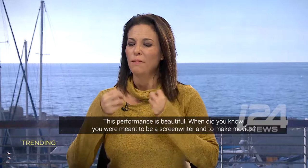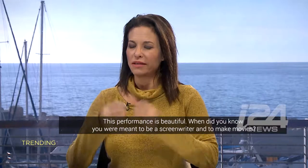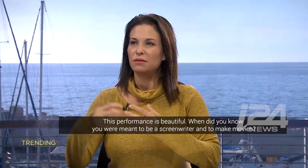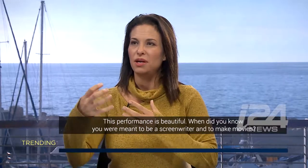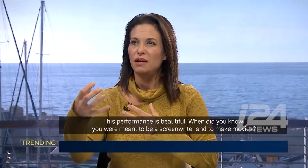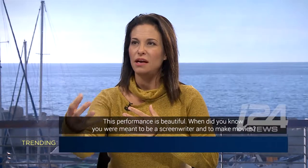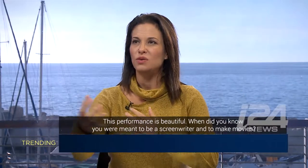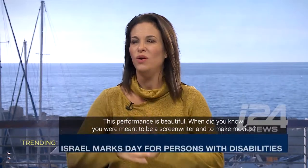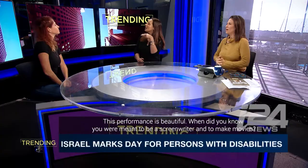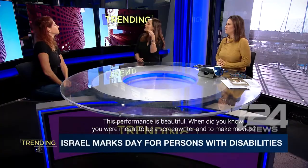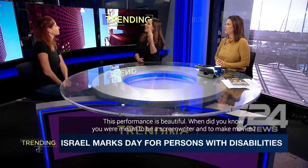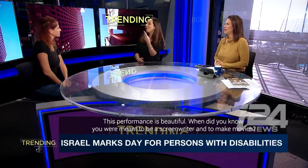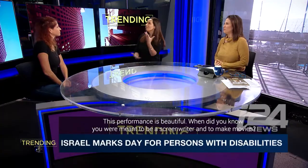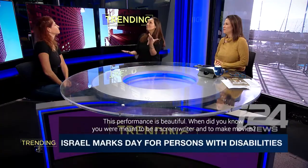meant to be a screenwriter and to make movies?